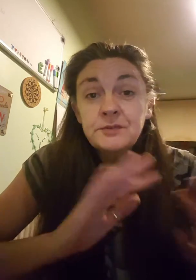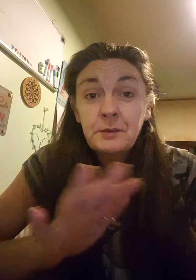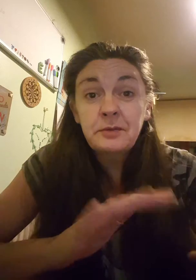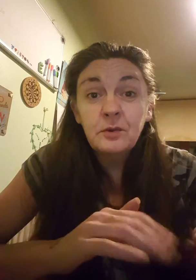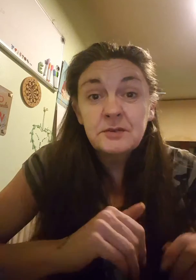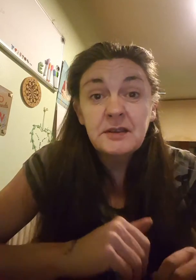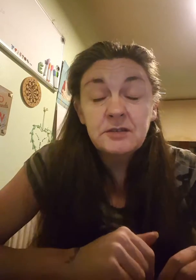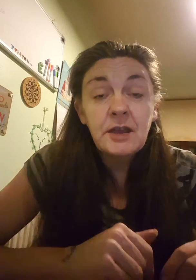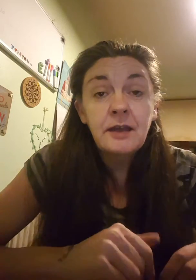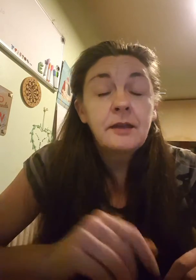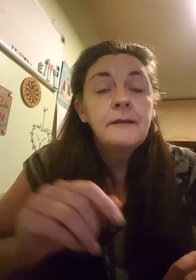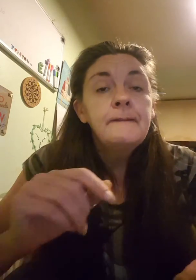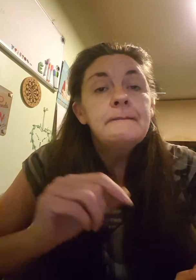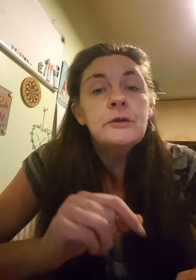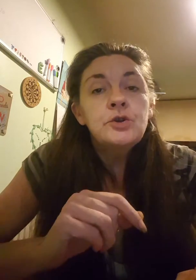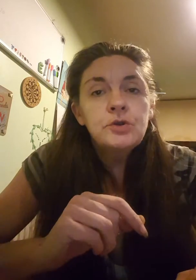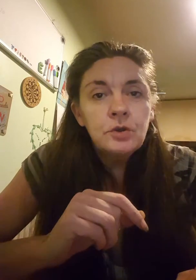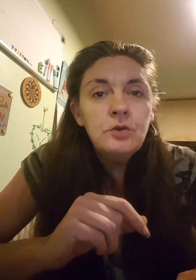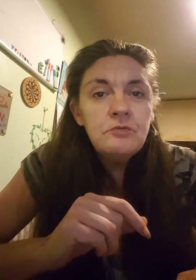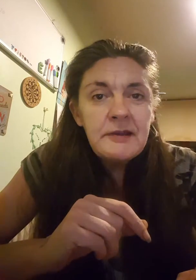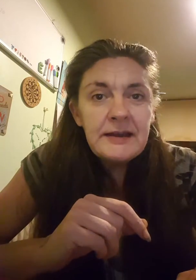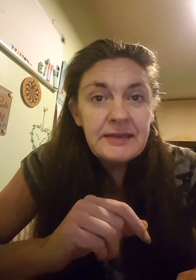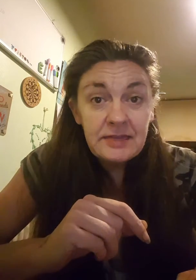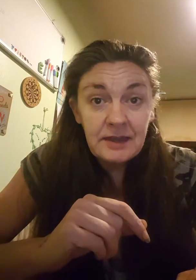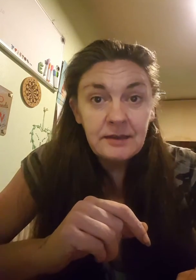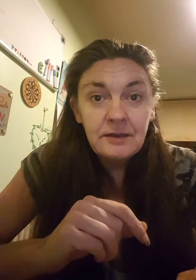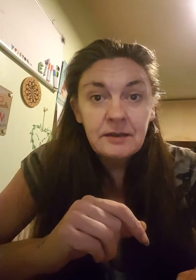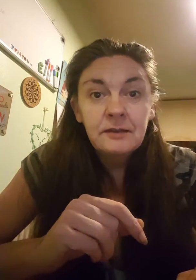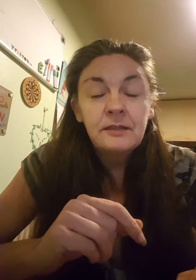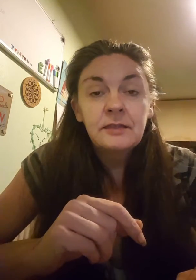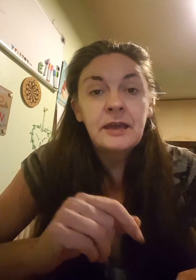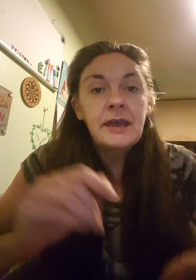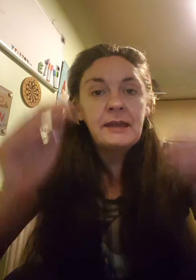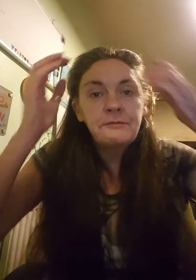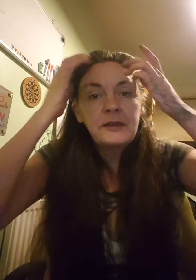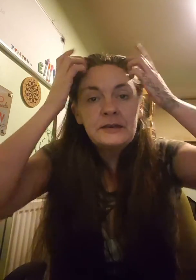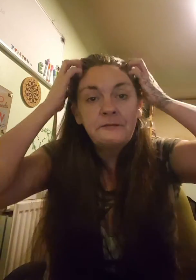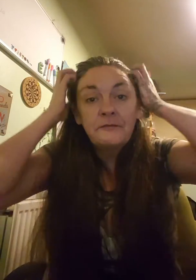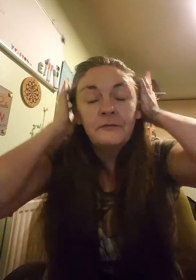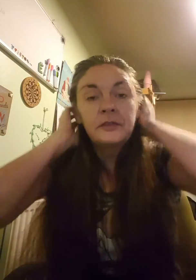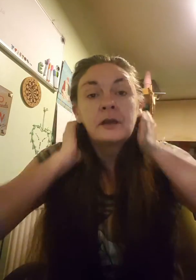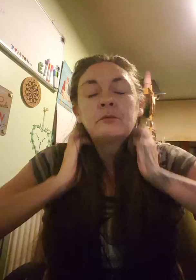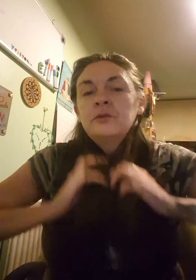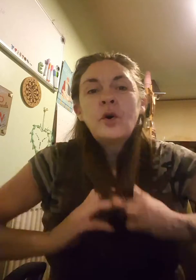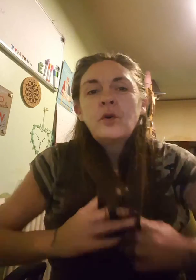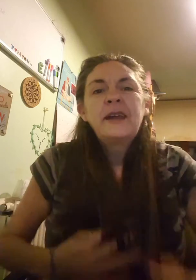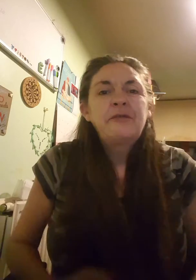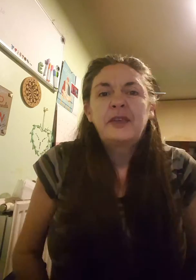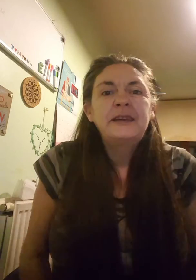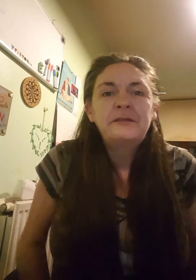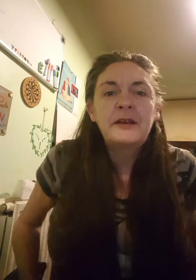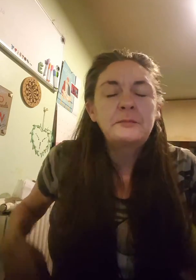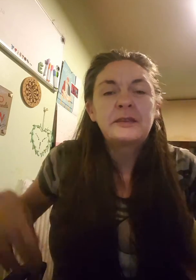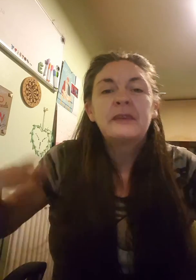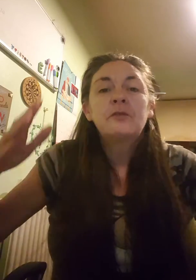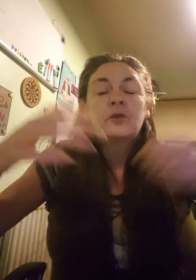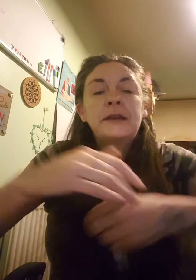so I thought I'd share. Do you really think that if they, not if they developed it, they've already